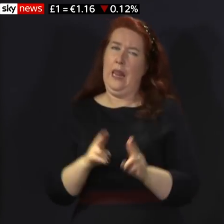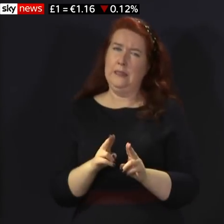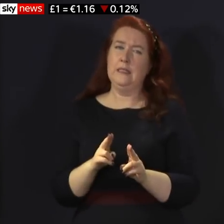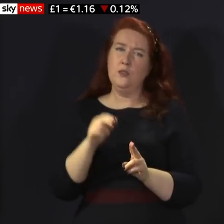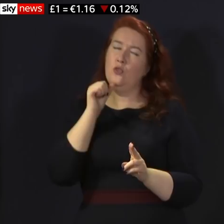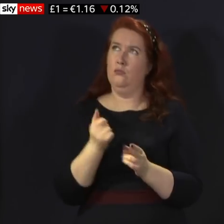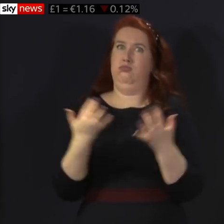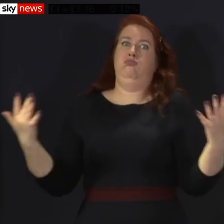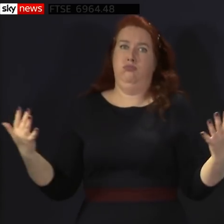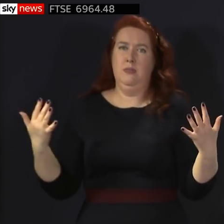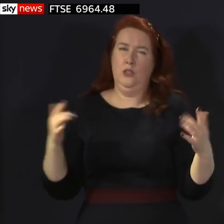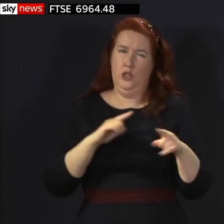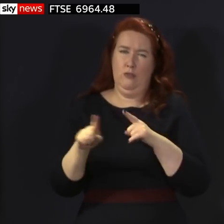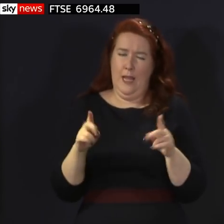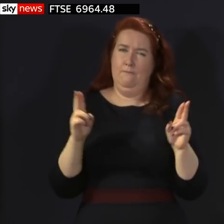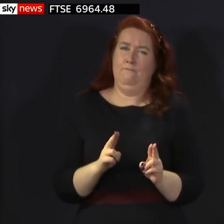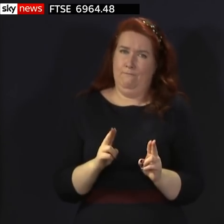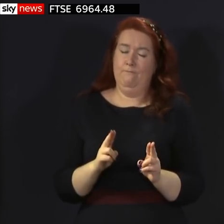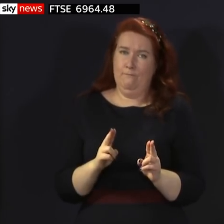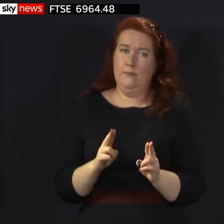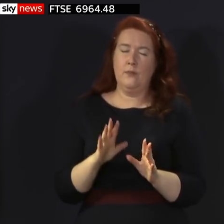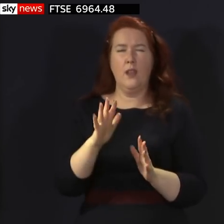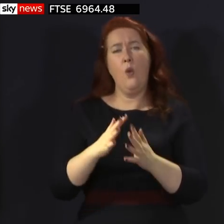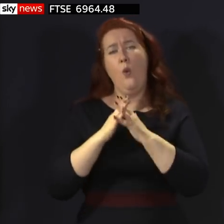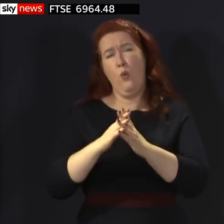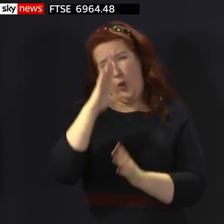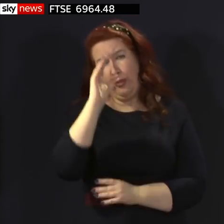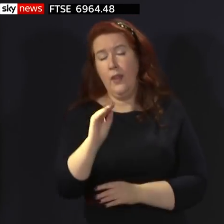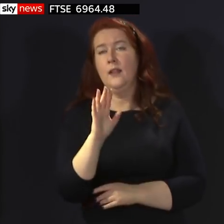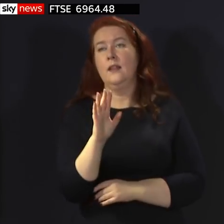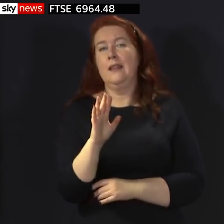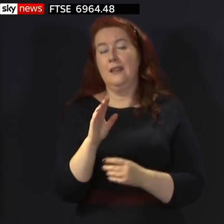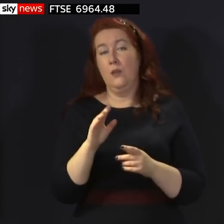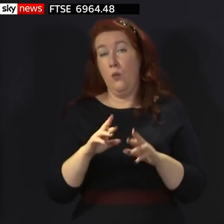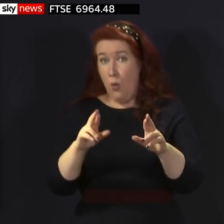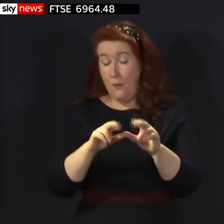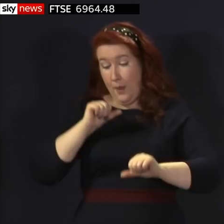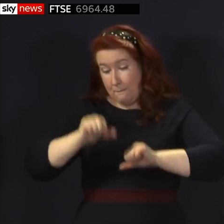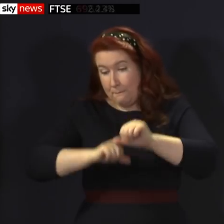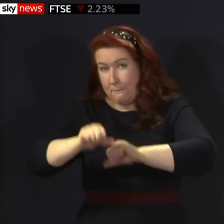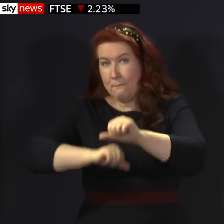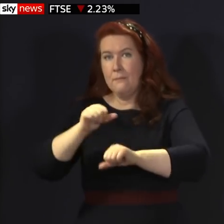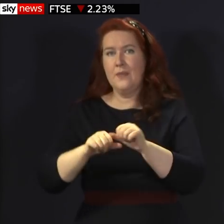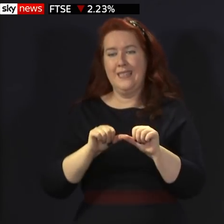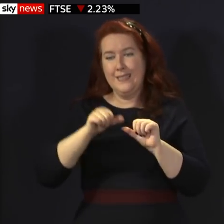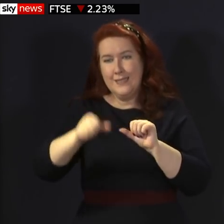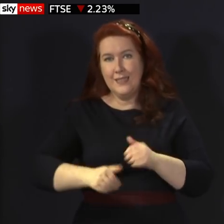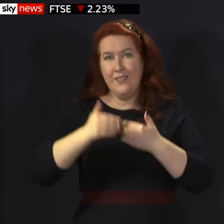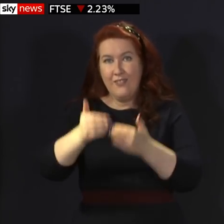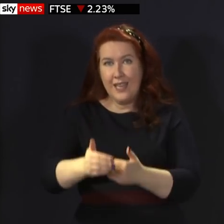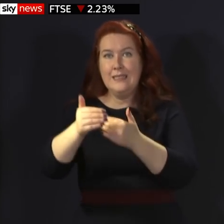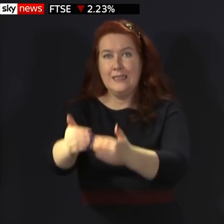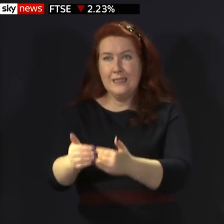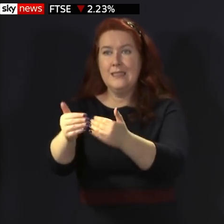with. It is, at this point, just worth making the point that as we progress, I hope, further into the next phases of the pandemic